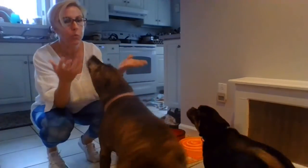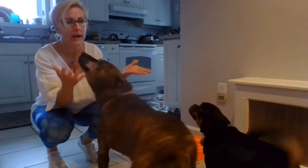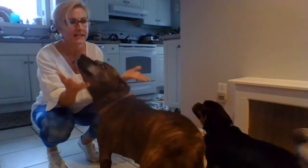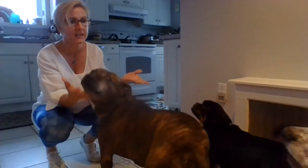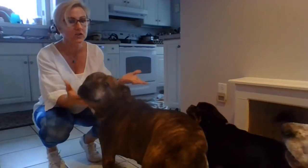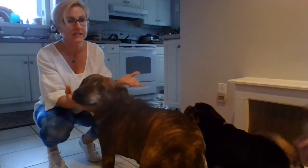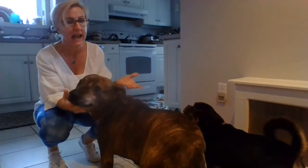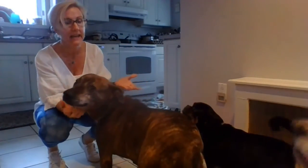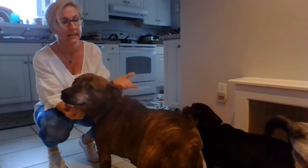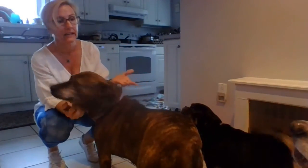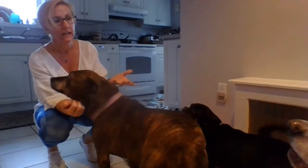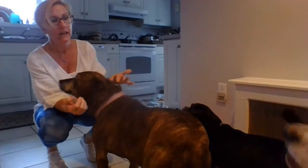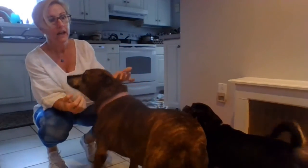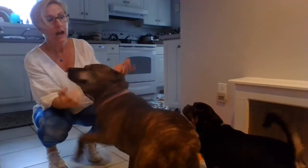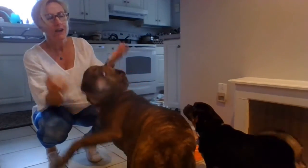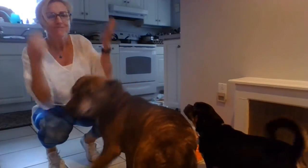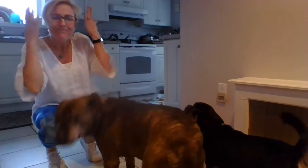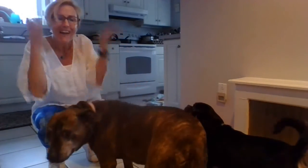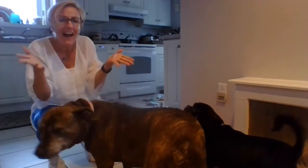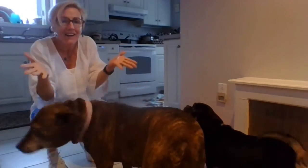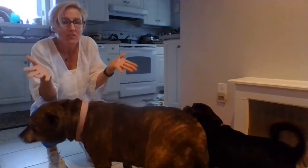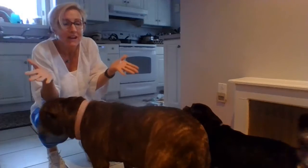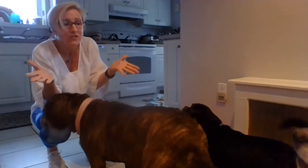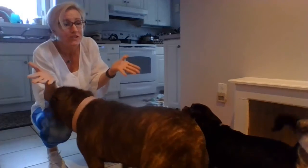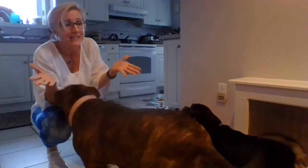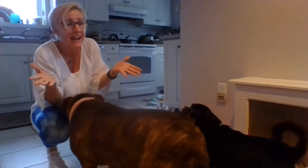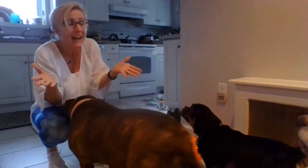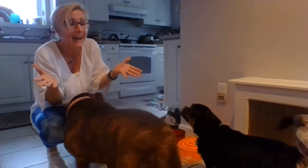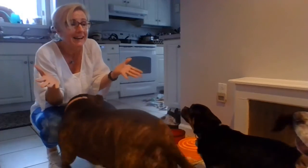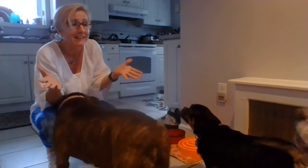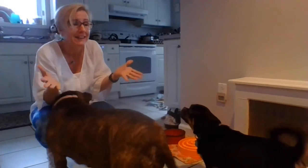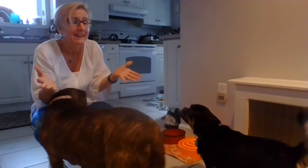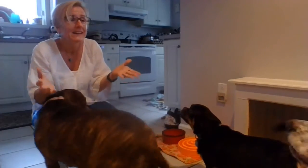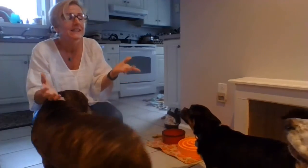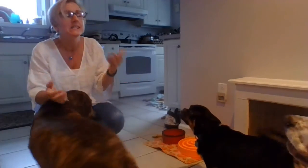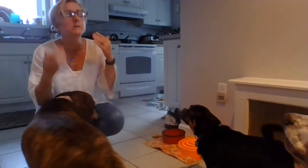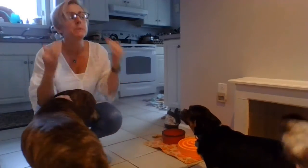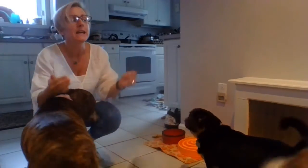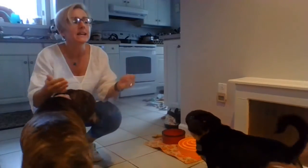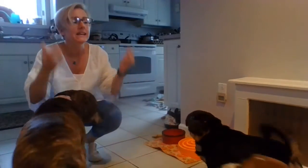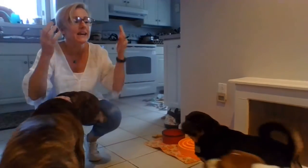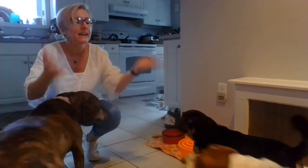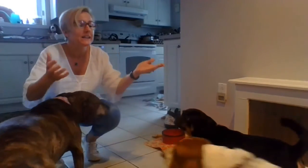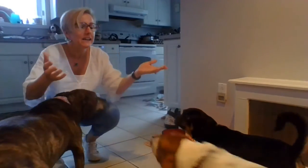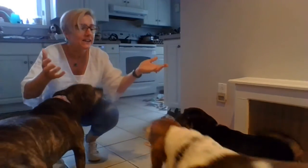What is it you're saying? I don't understand. Speak English.